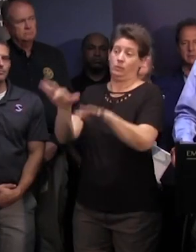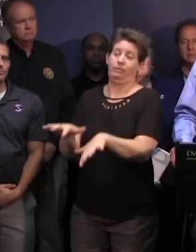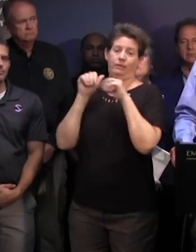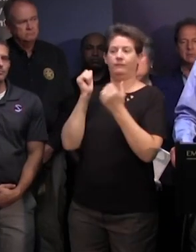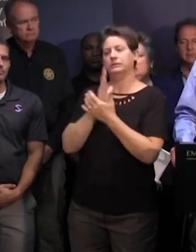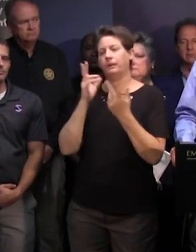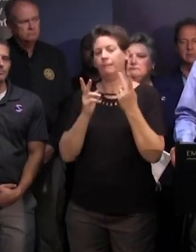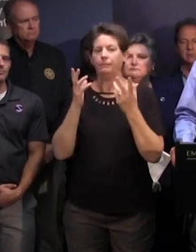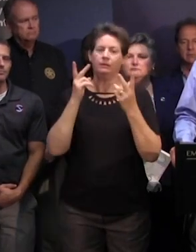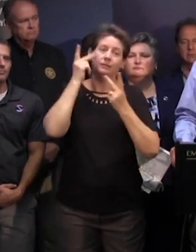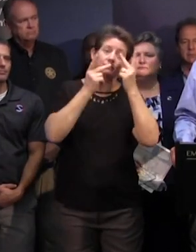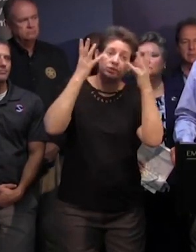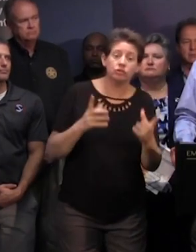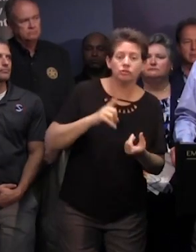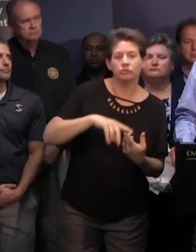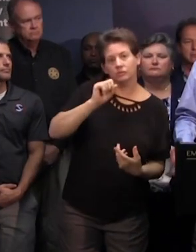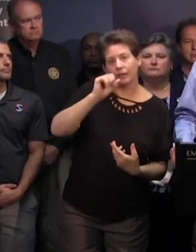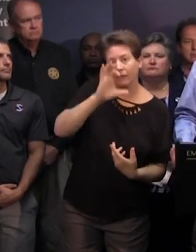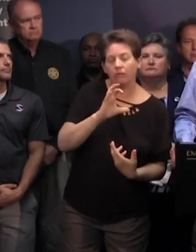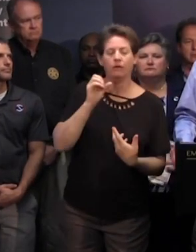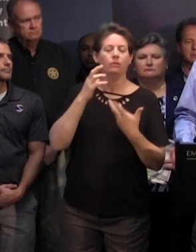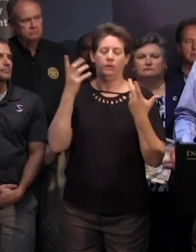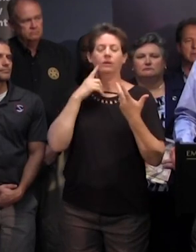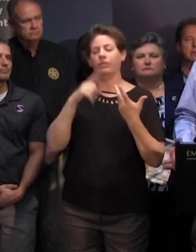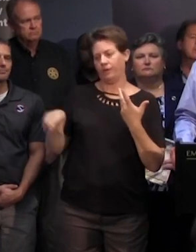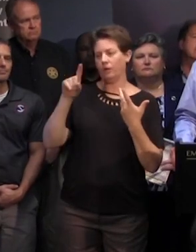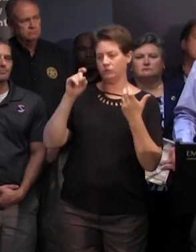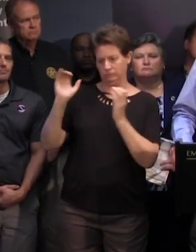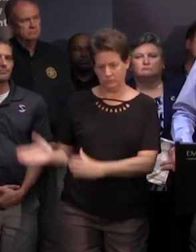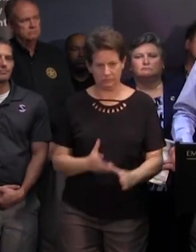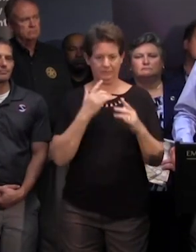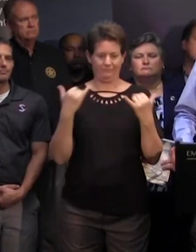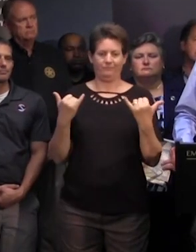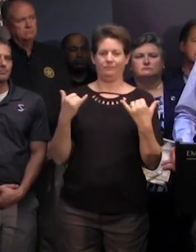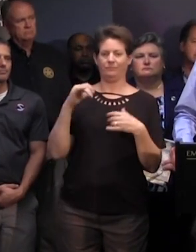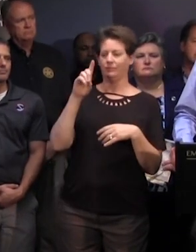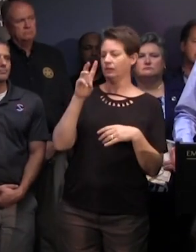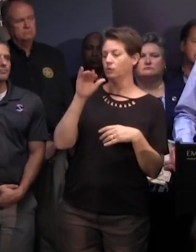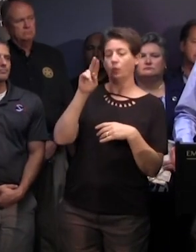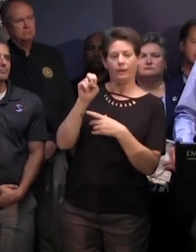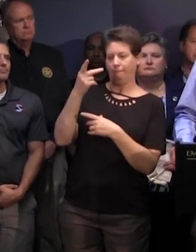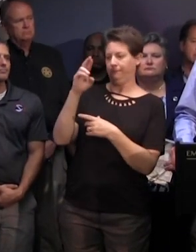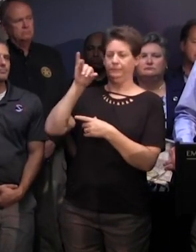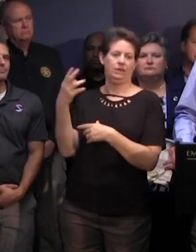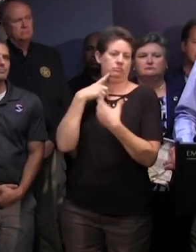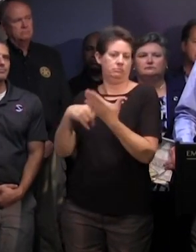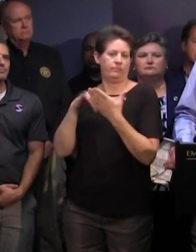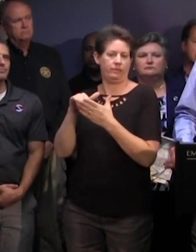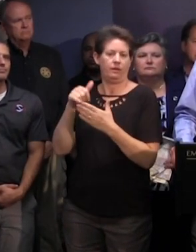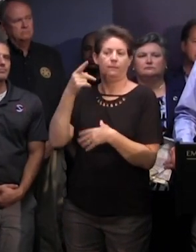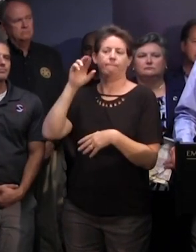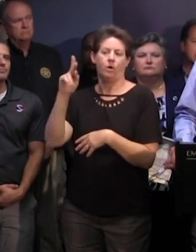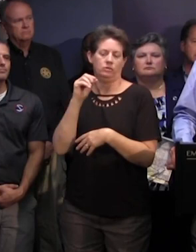tourists or those precautions are being made now dwayne parish addressed that earlier with parks